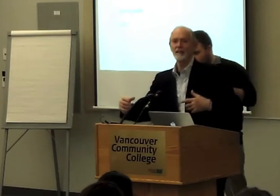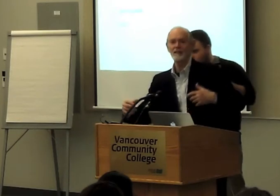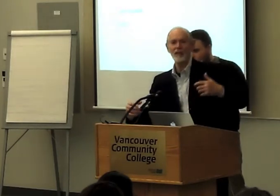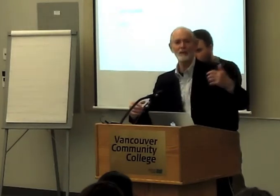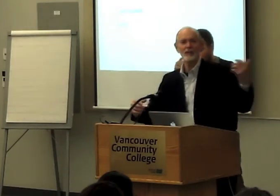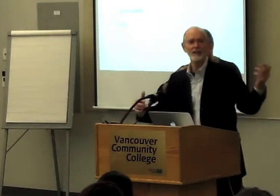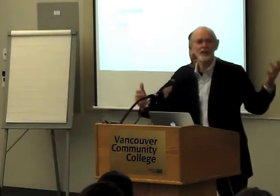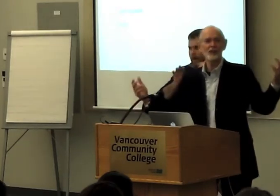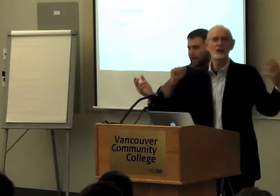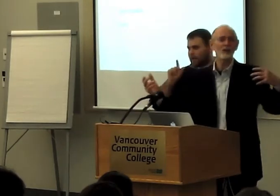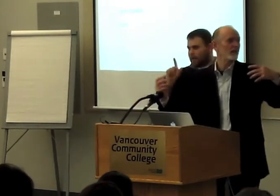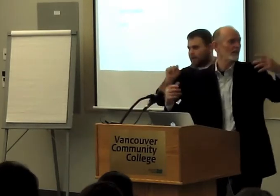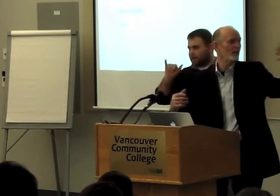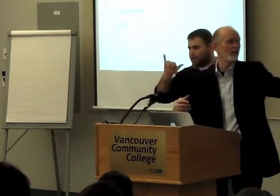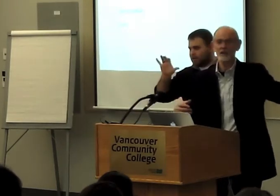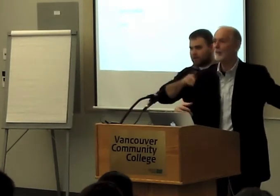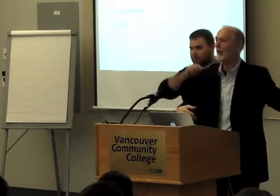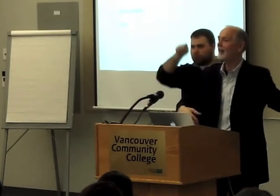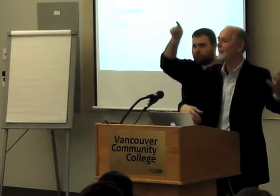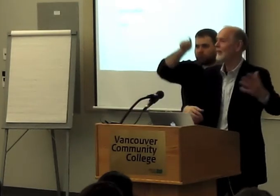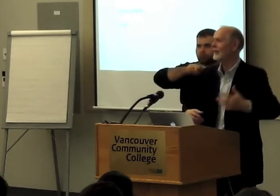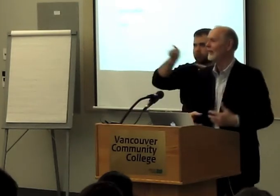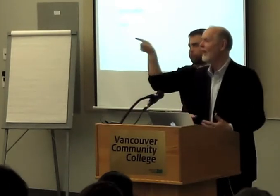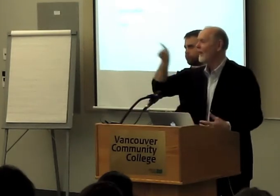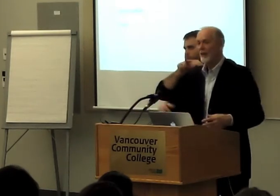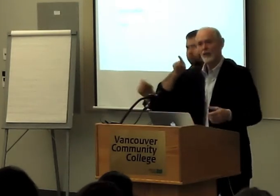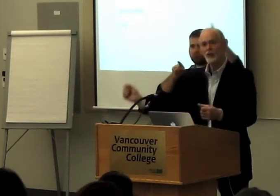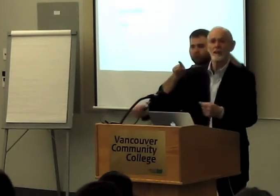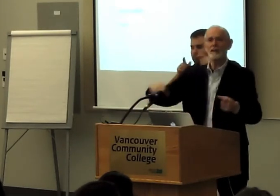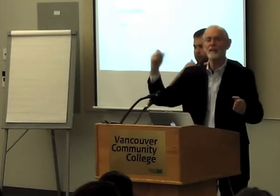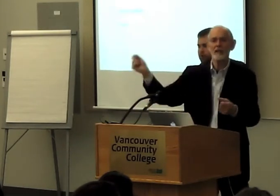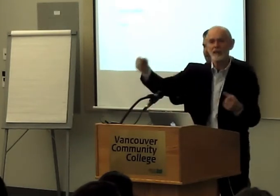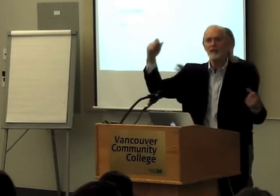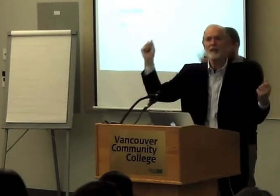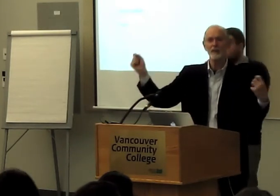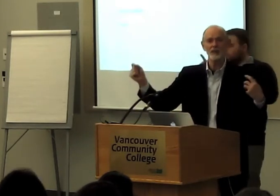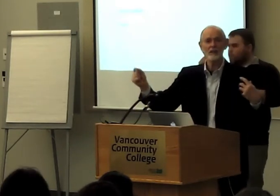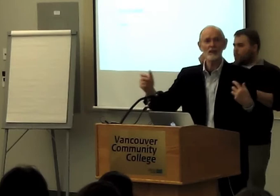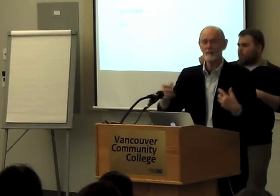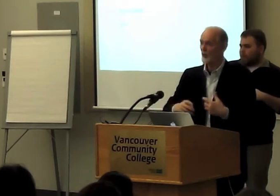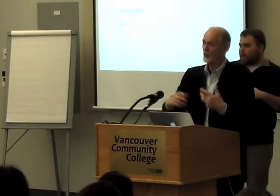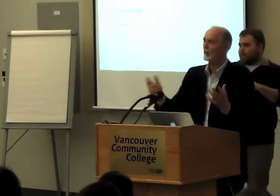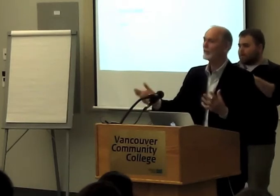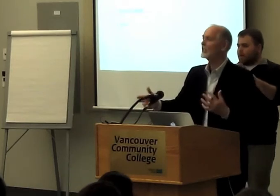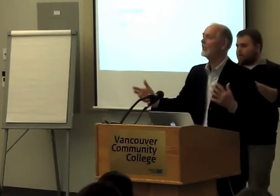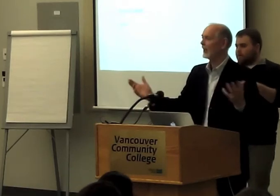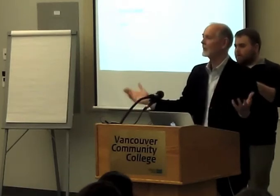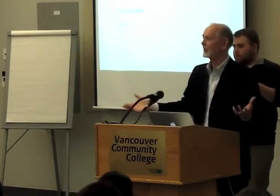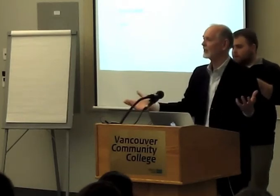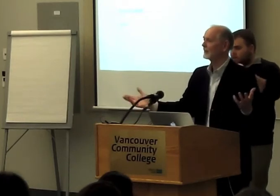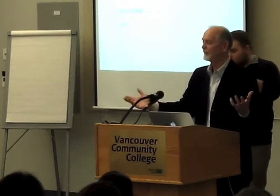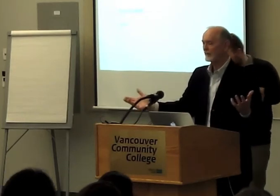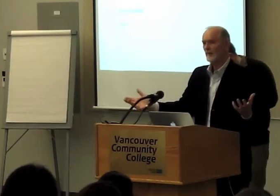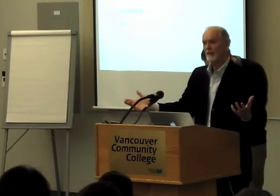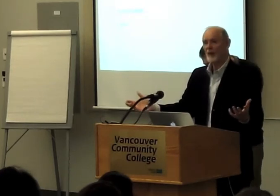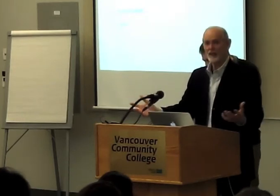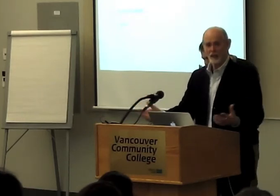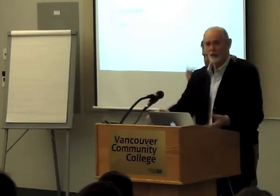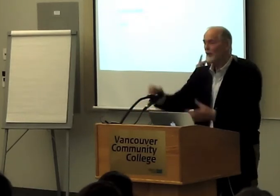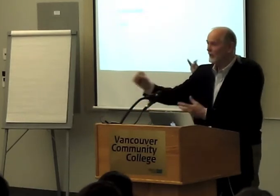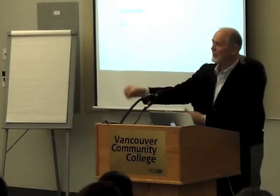the Arctic and down to the Azores and across to the Bahamas and constantly taking samples. And he got about 12 sea captains